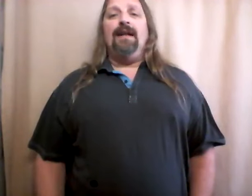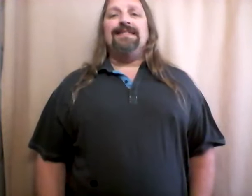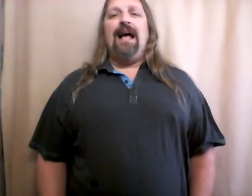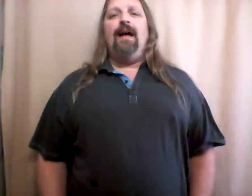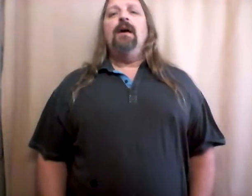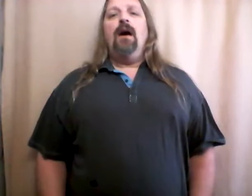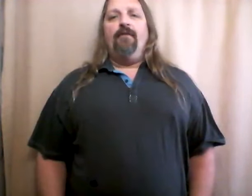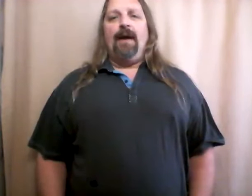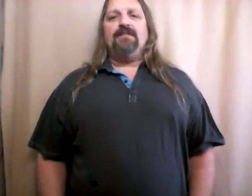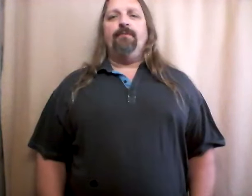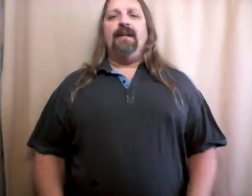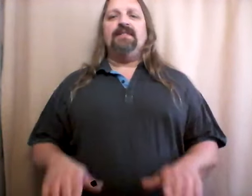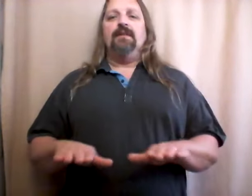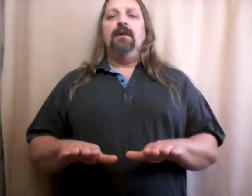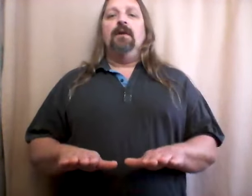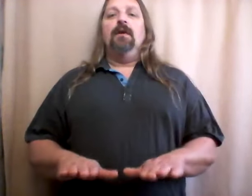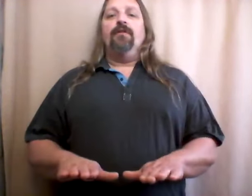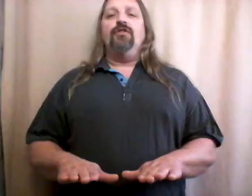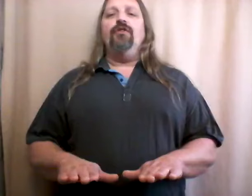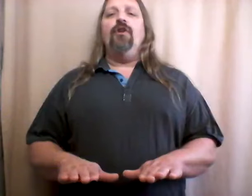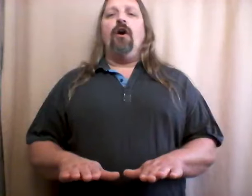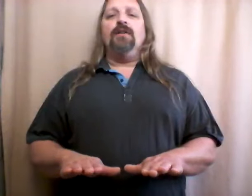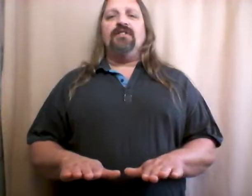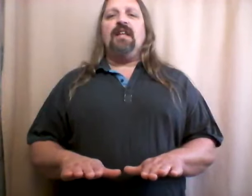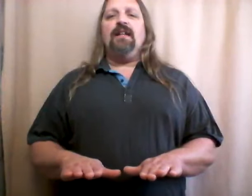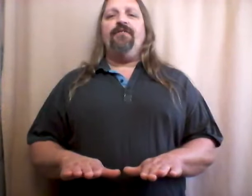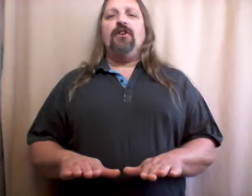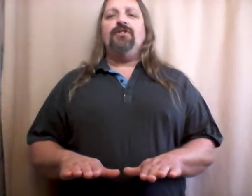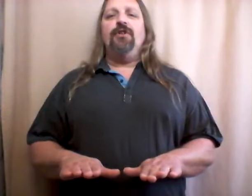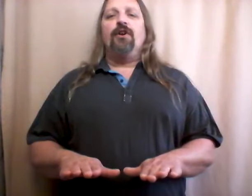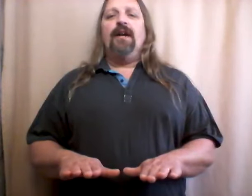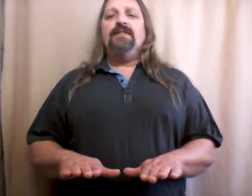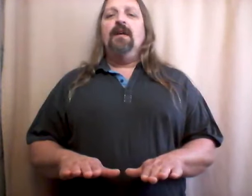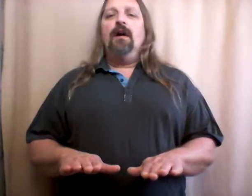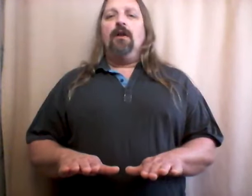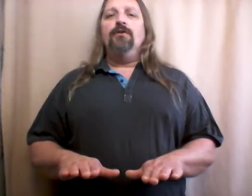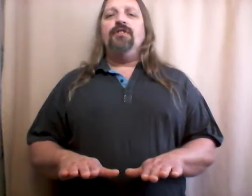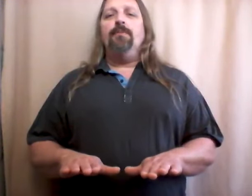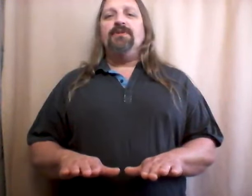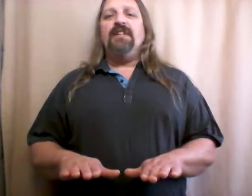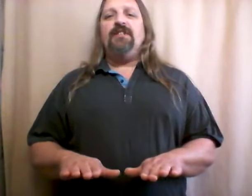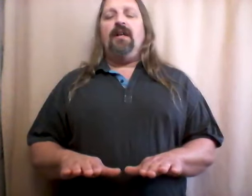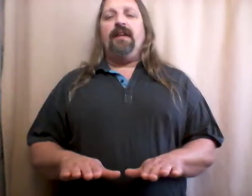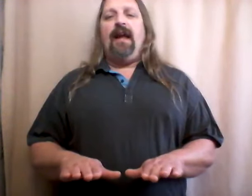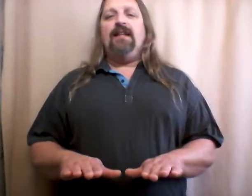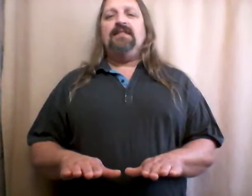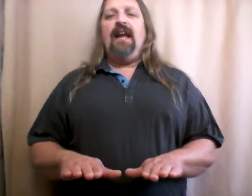and Sign of a Master Mason. The Dugar, just like in the first two degrees, alludes to the position of the candidate's